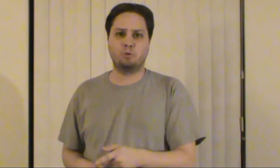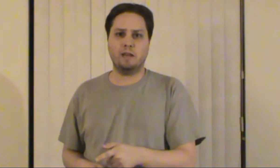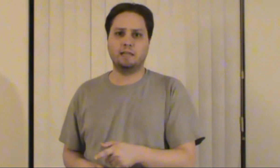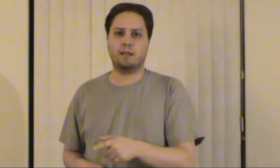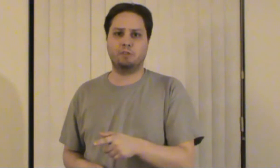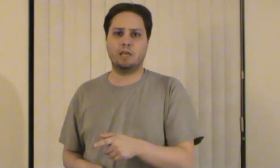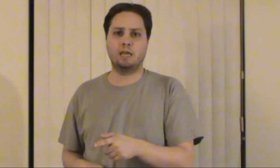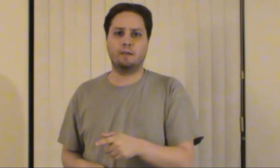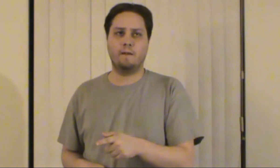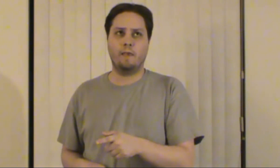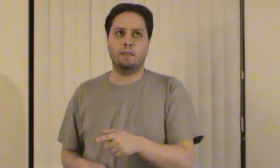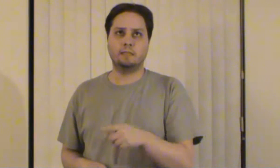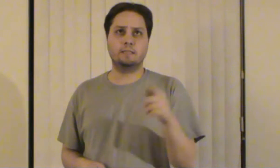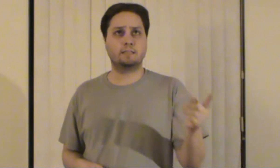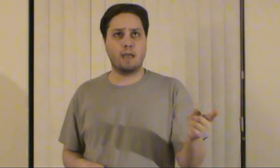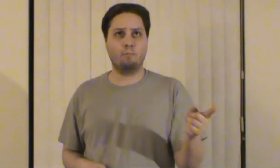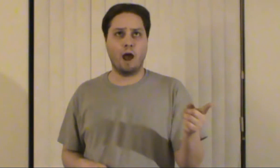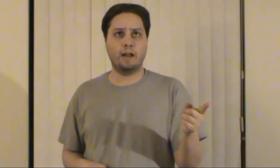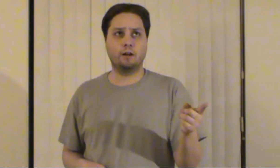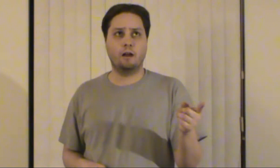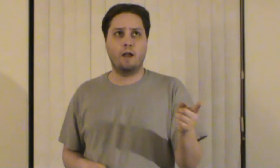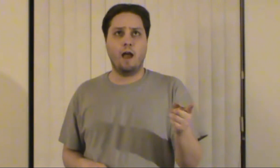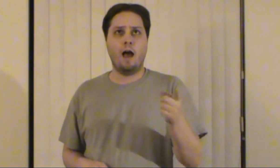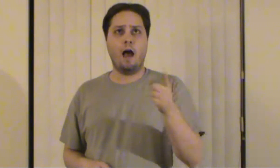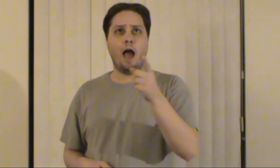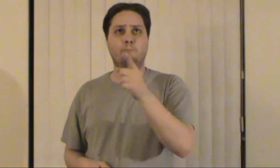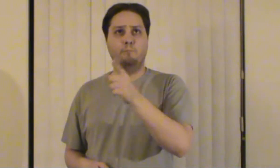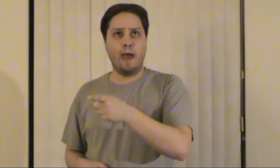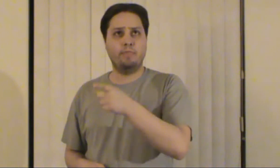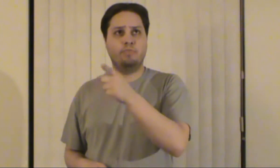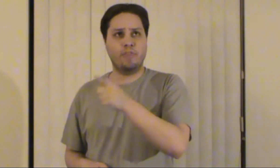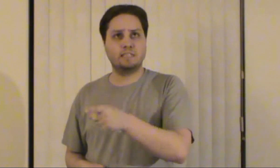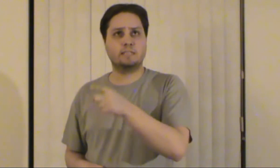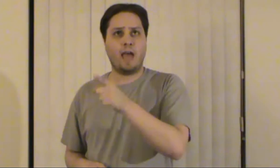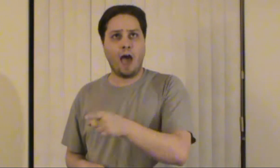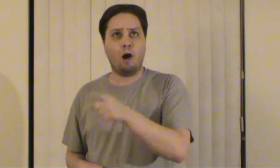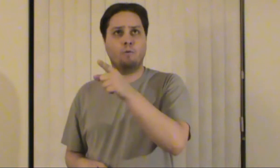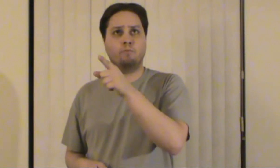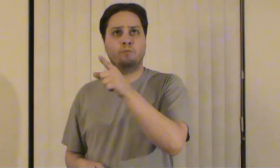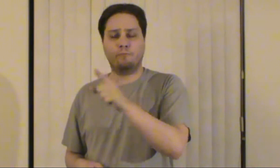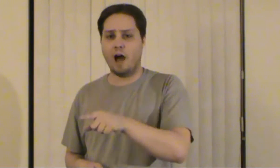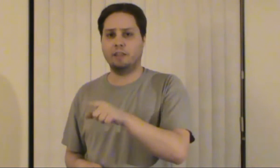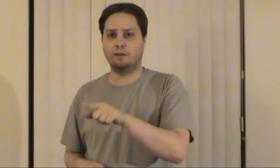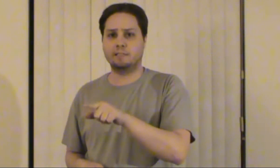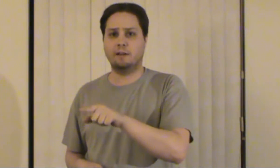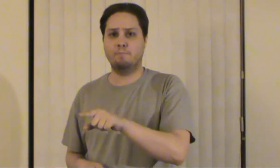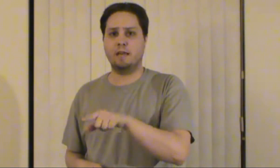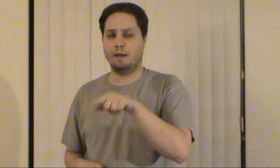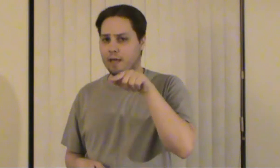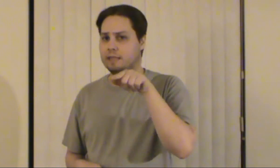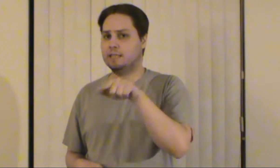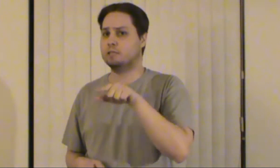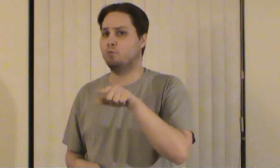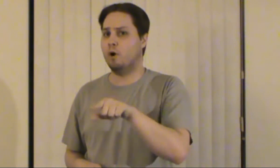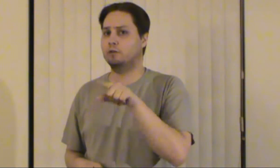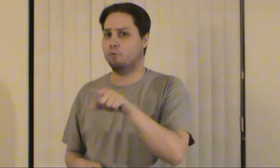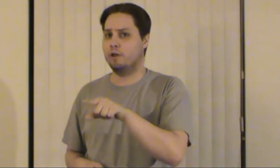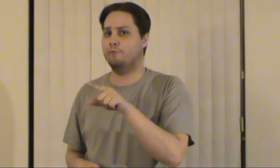between us i'm thinking this is the same writer i bet this is how the father is going to be i bet this is what the real